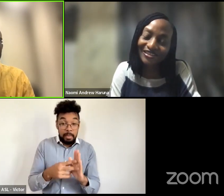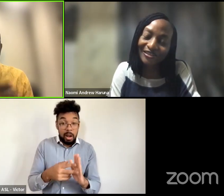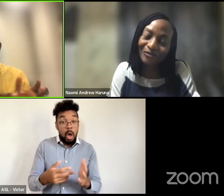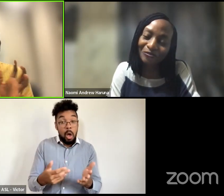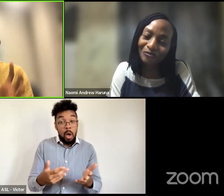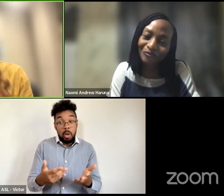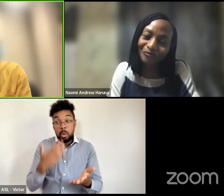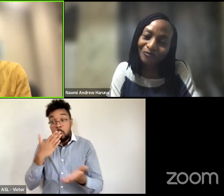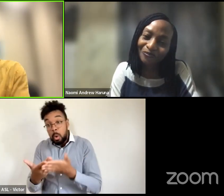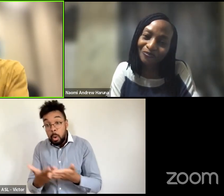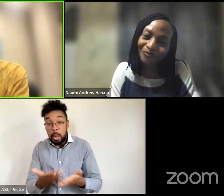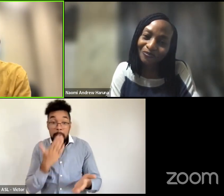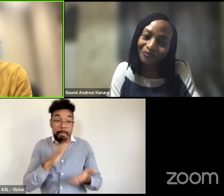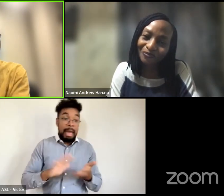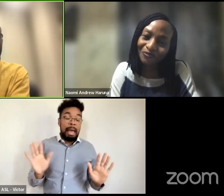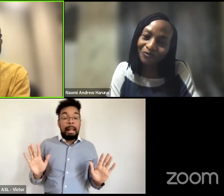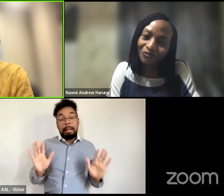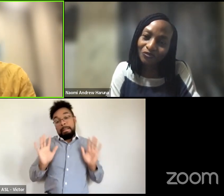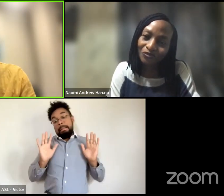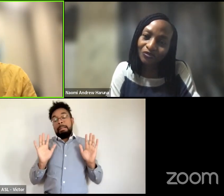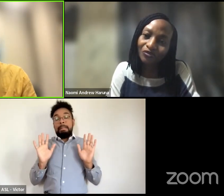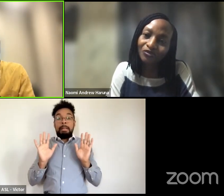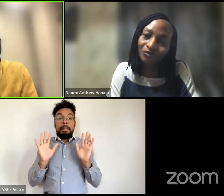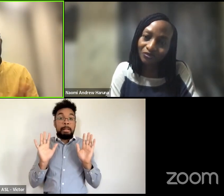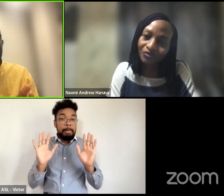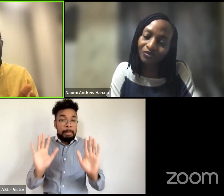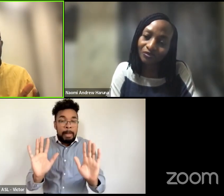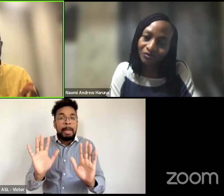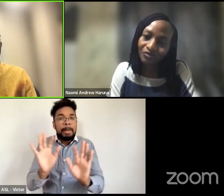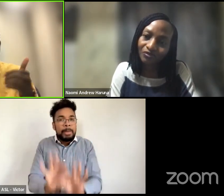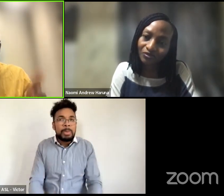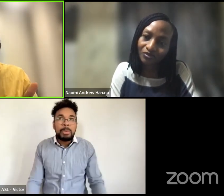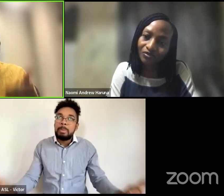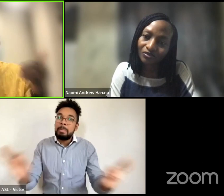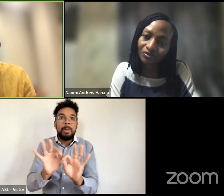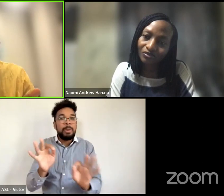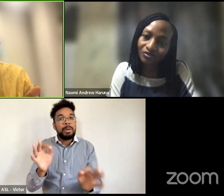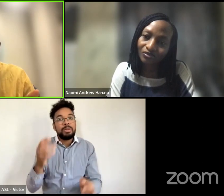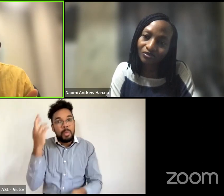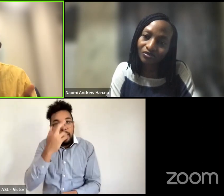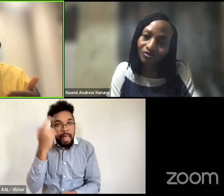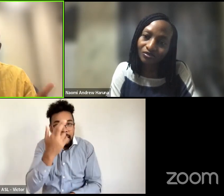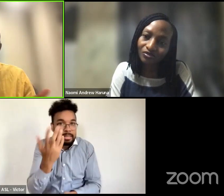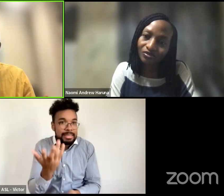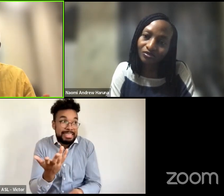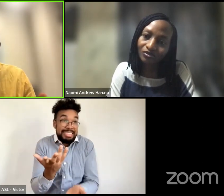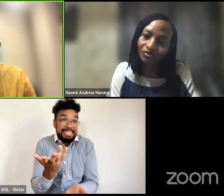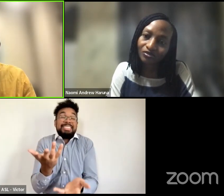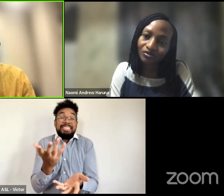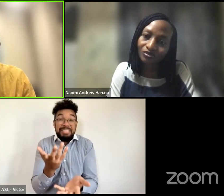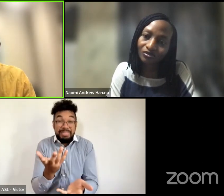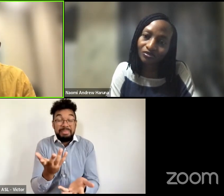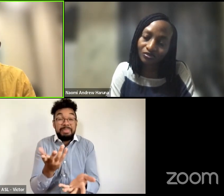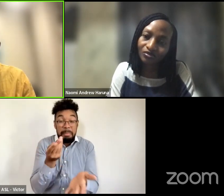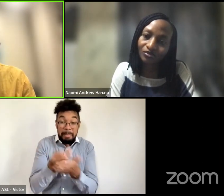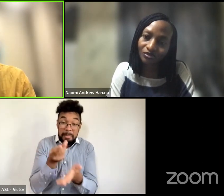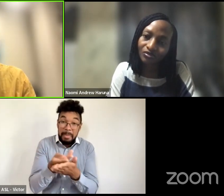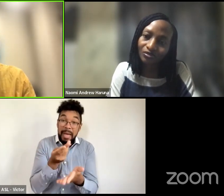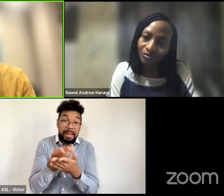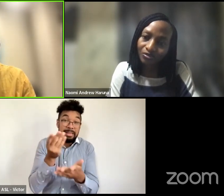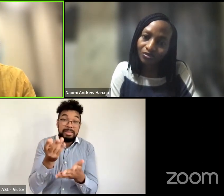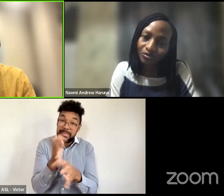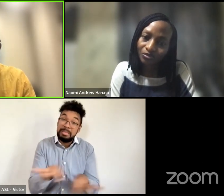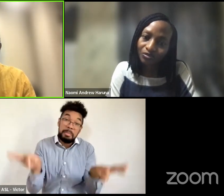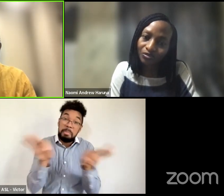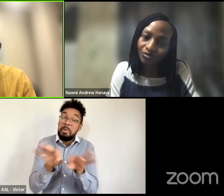i'm not saying there is no different way of thinking and engaging but the reality is that capital drives these things right so